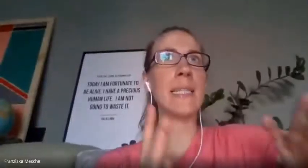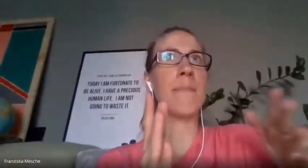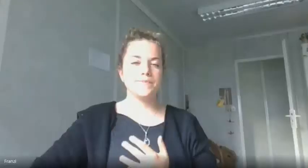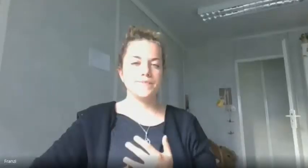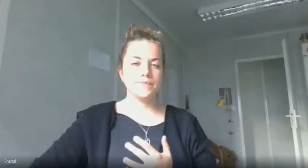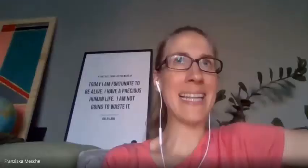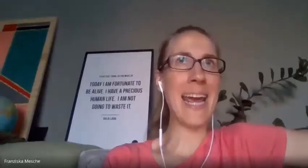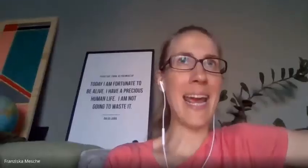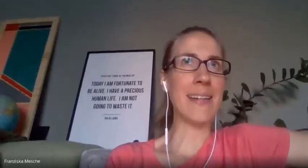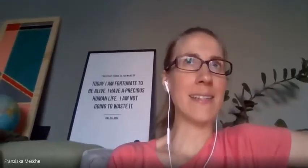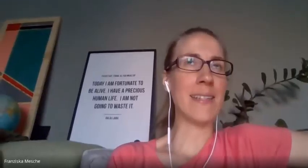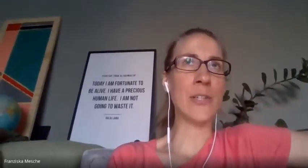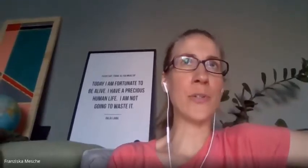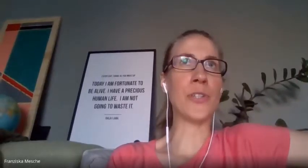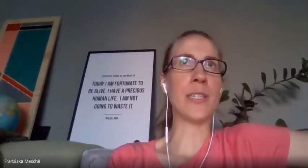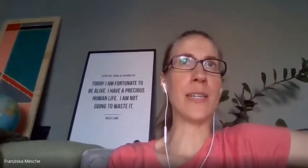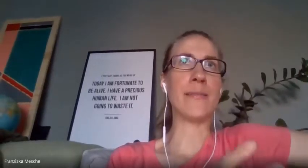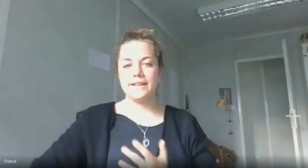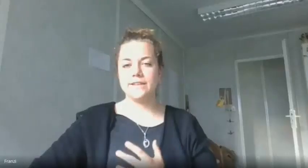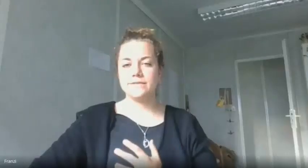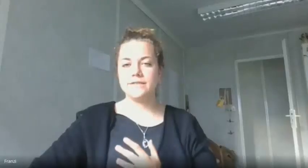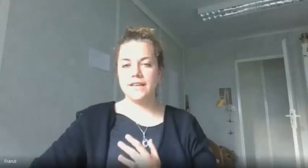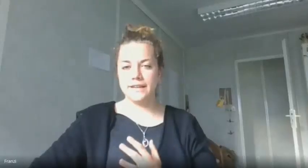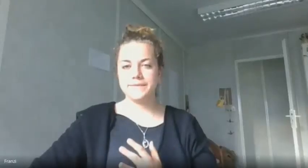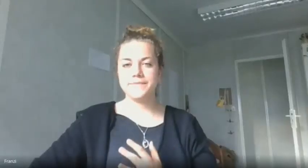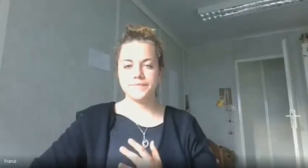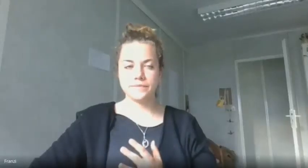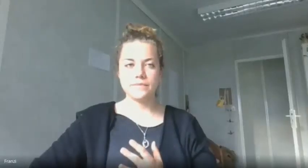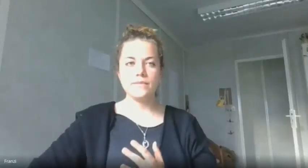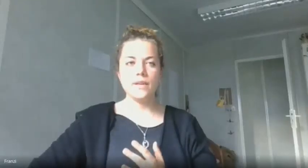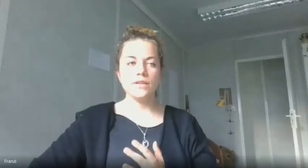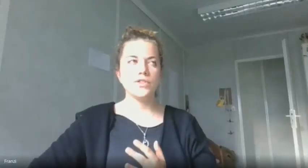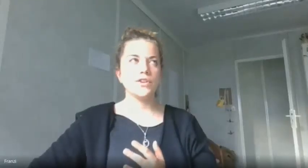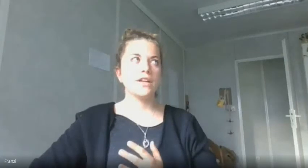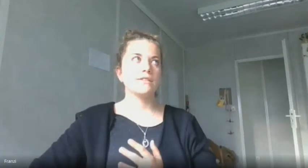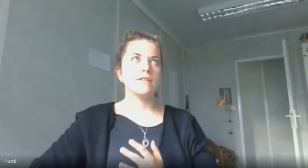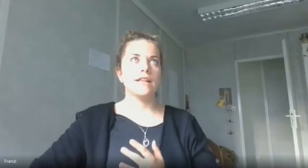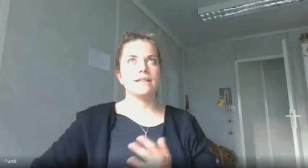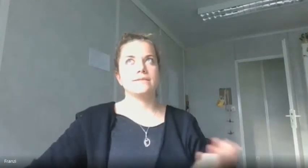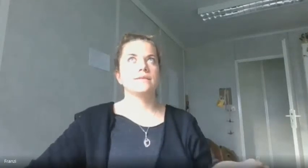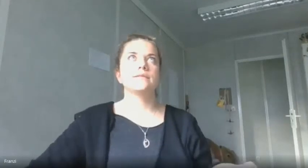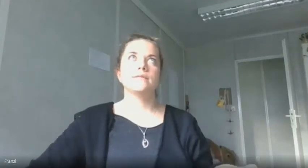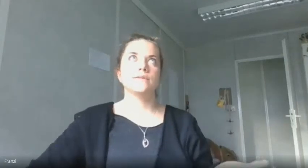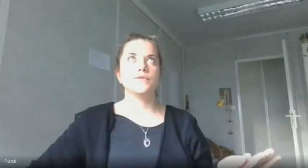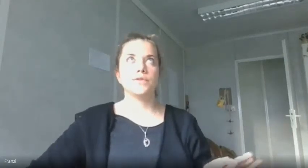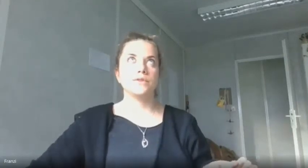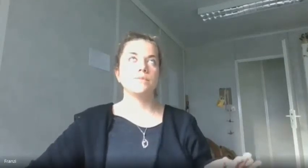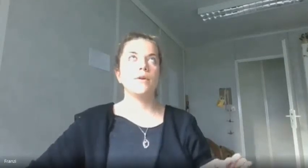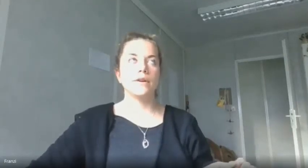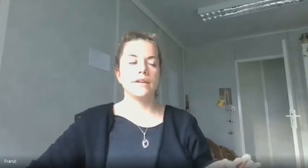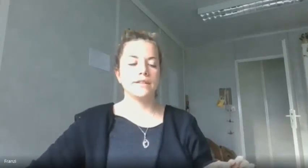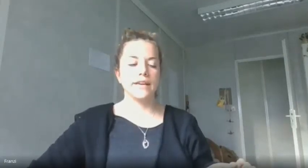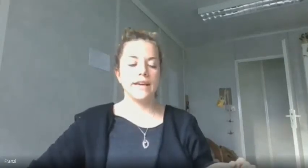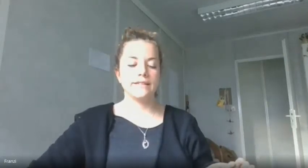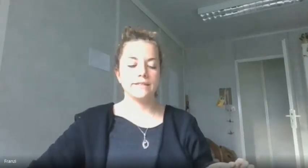much less land so yeah kind of yeah so that's like the first point i guess